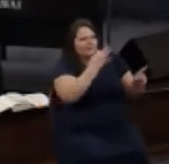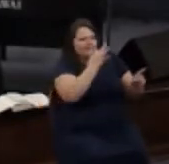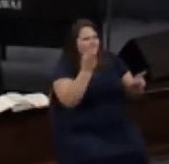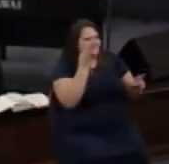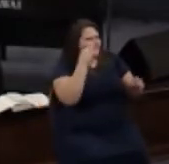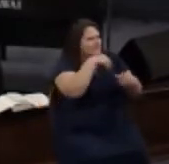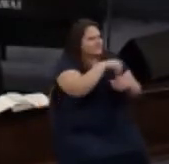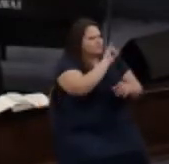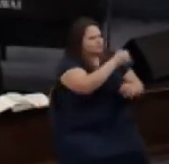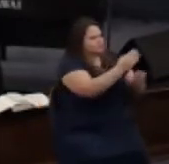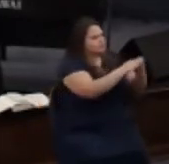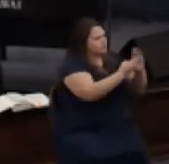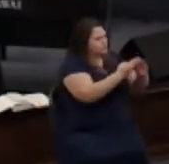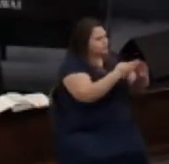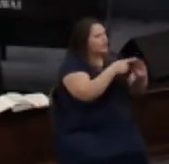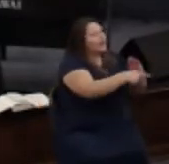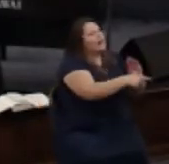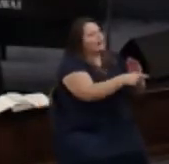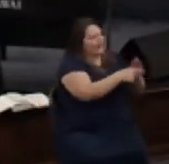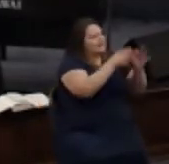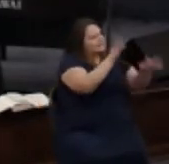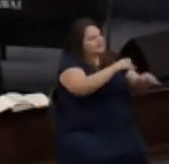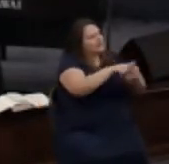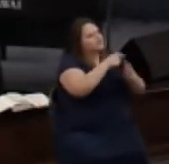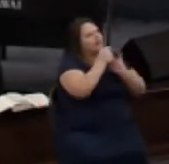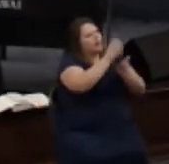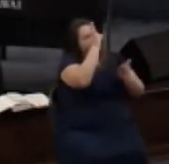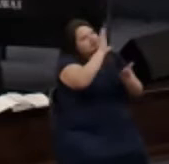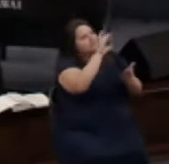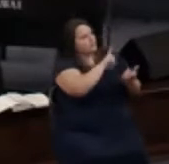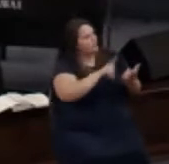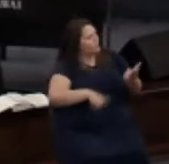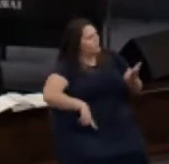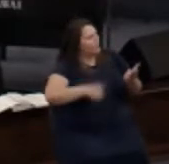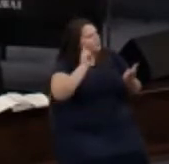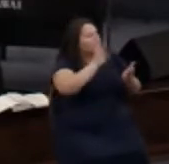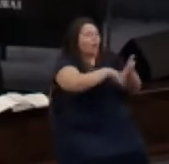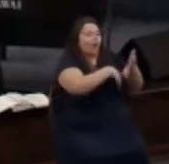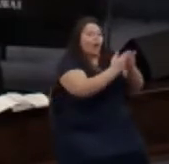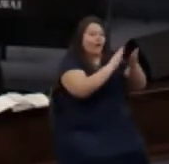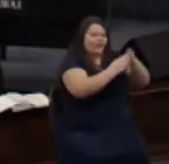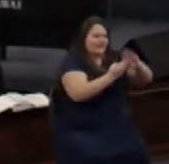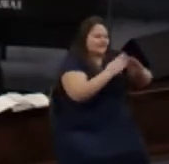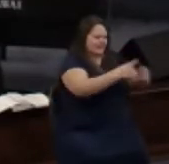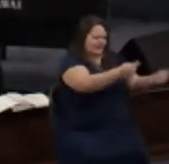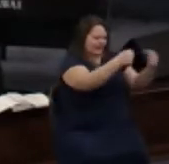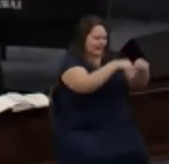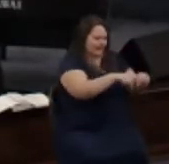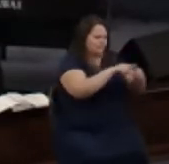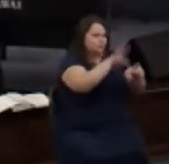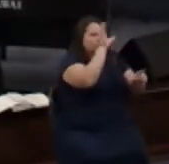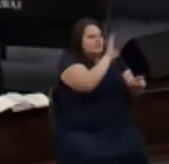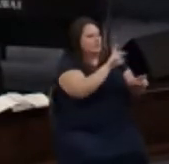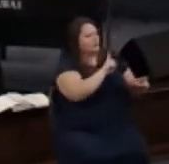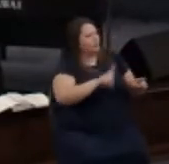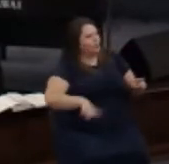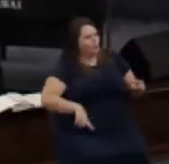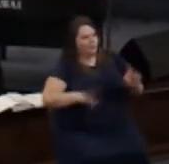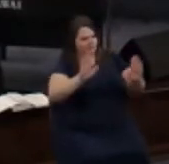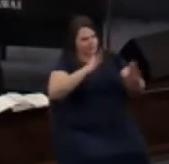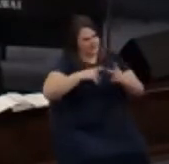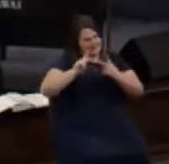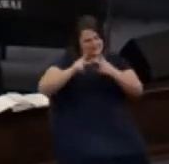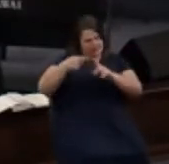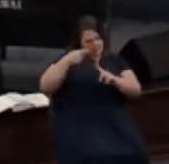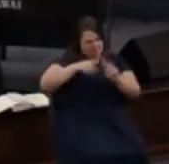Judah assembled to seek help from the Lord from all the cities of Judah they came to seek the Lord here we're getting to my second point